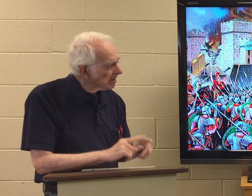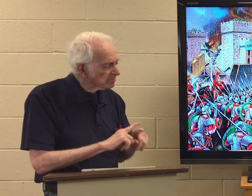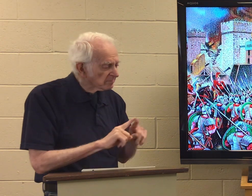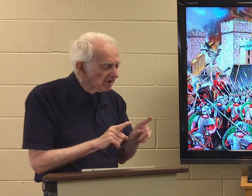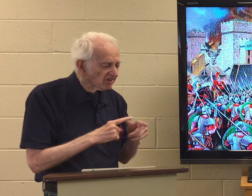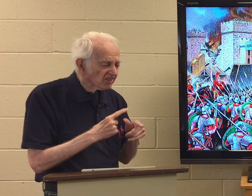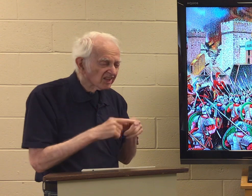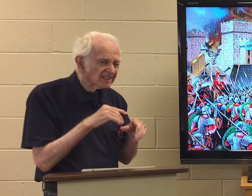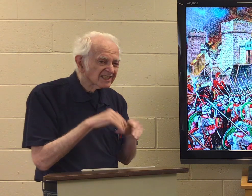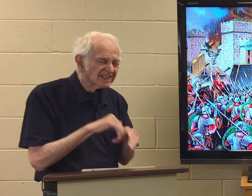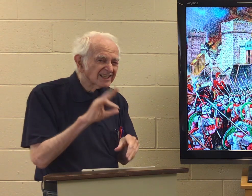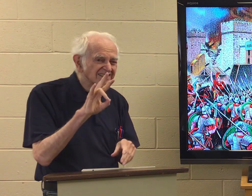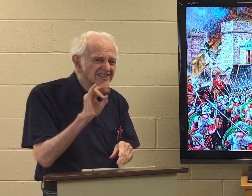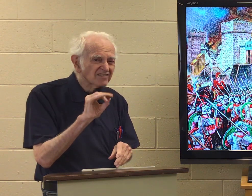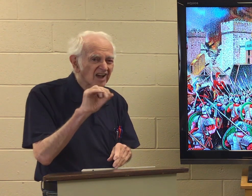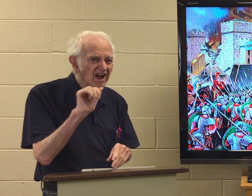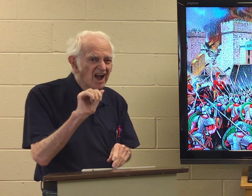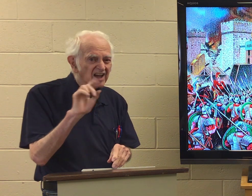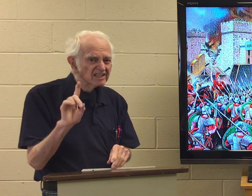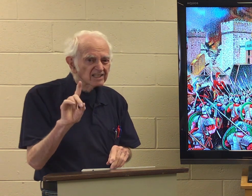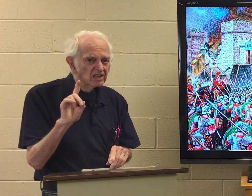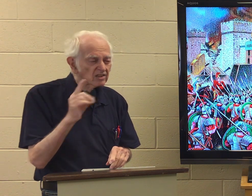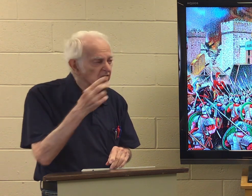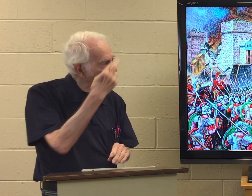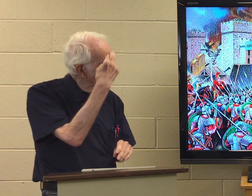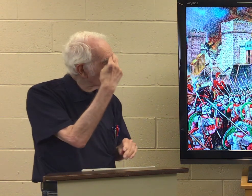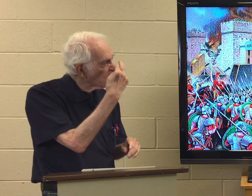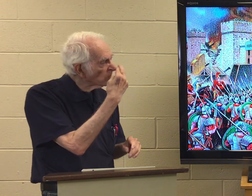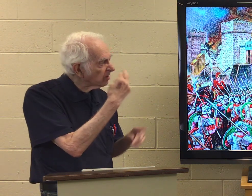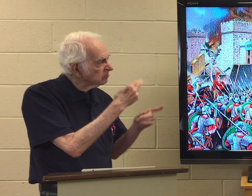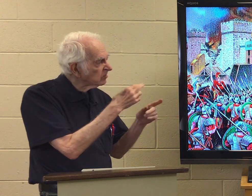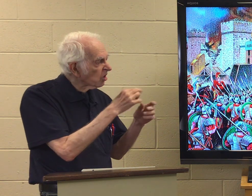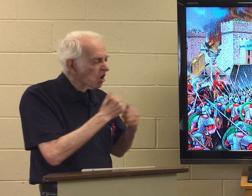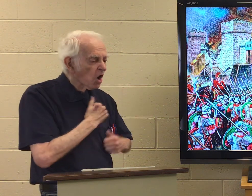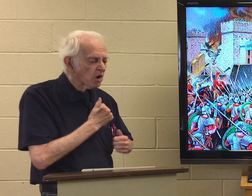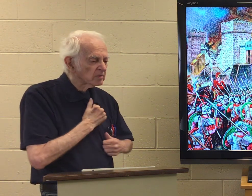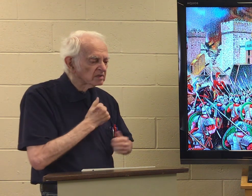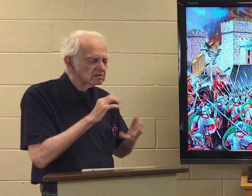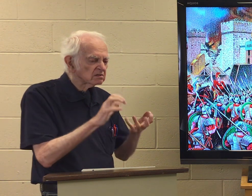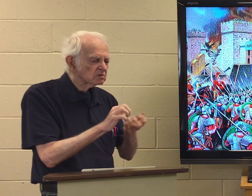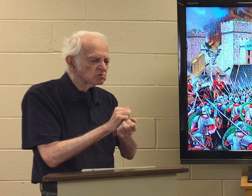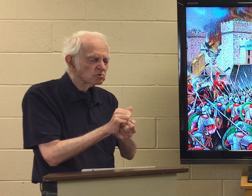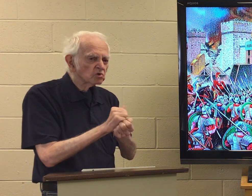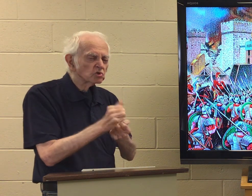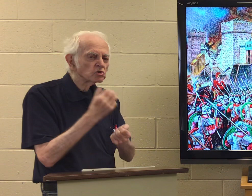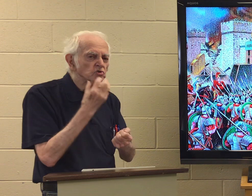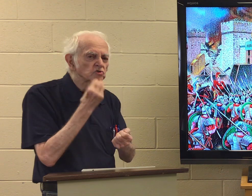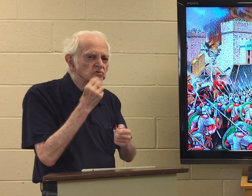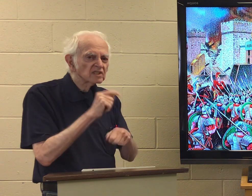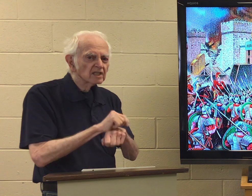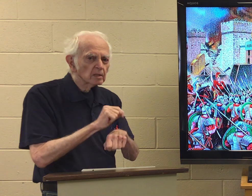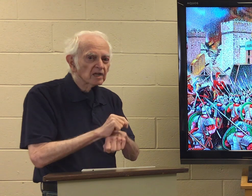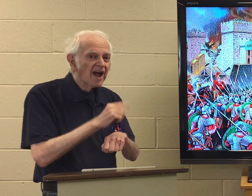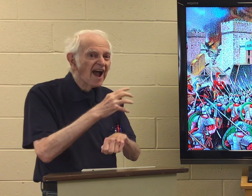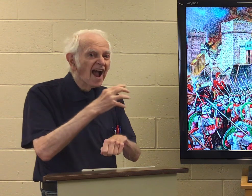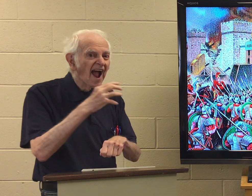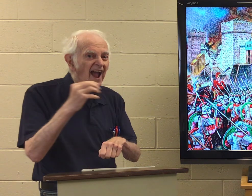But then, in 70 AD, the Roman army destroyed the Jewish temple